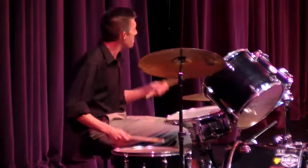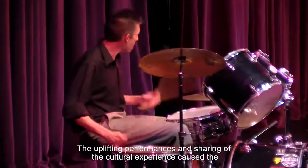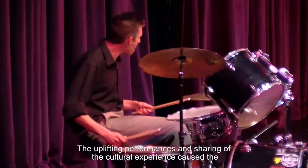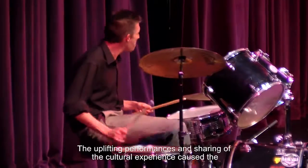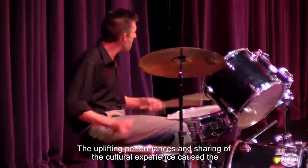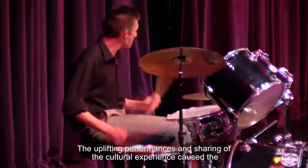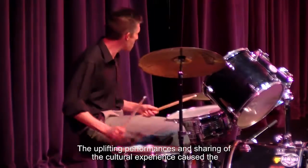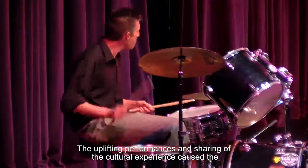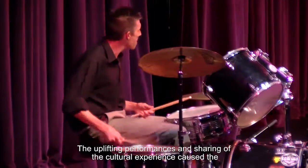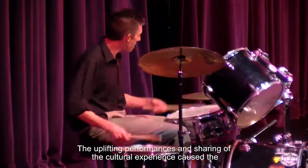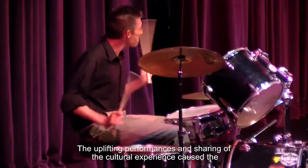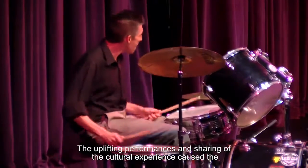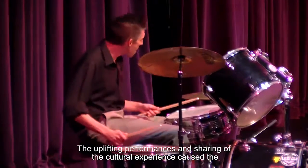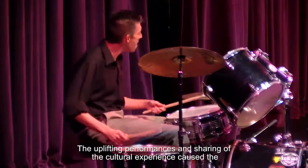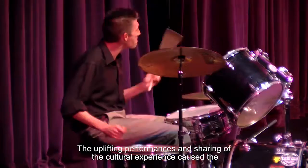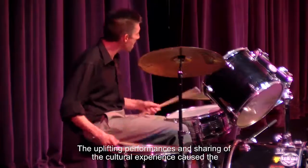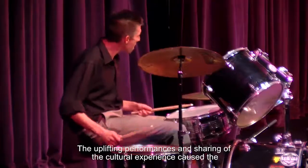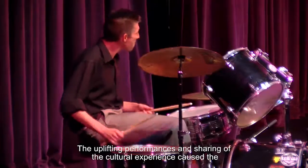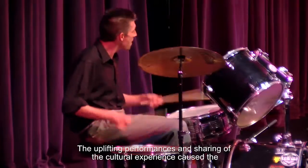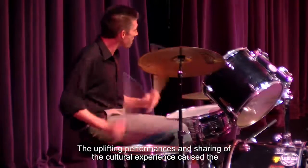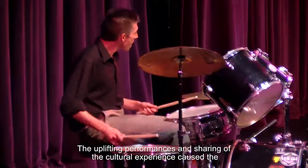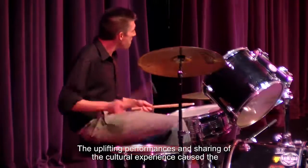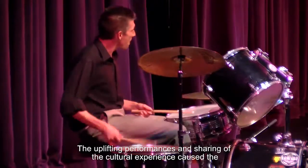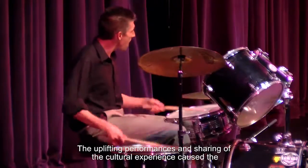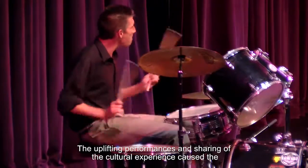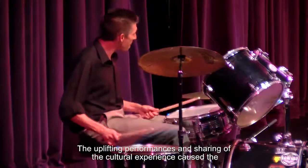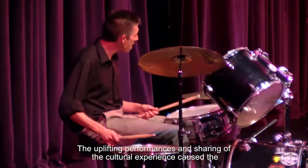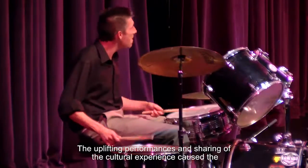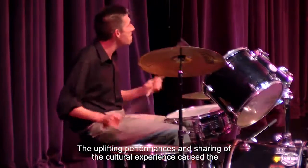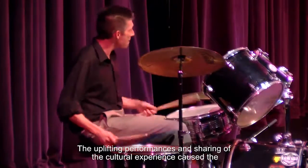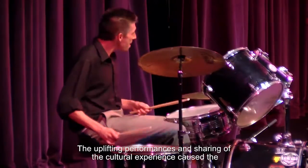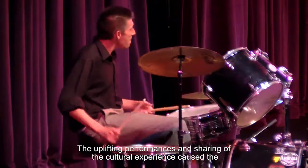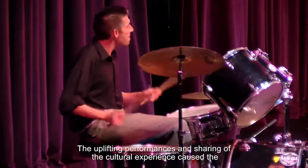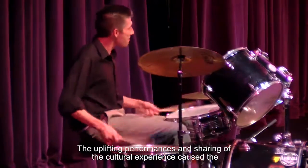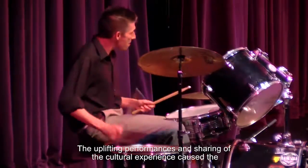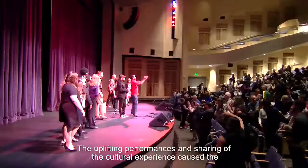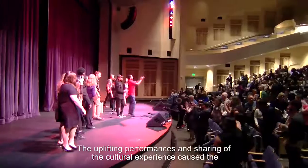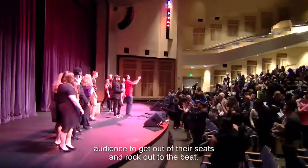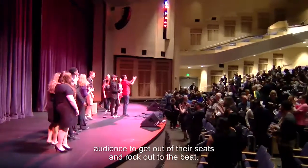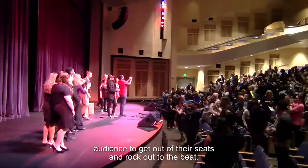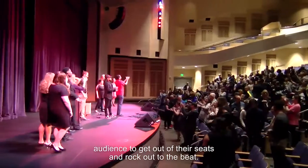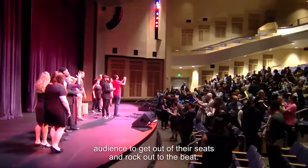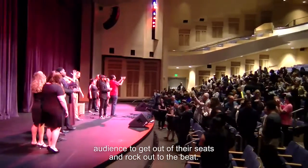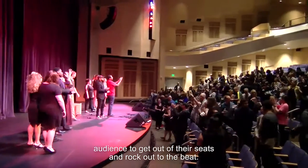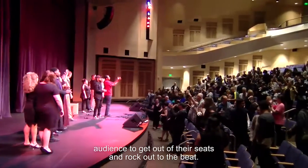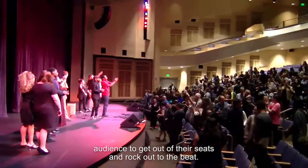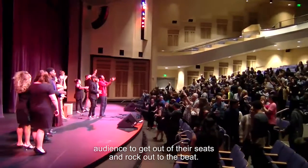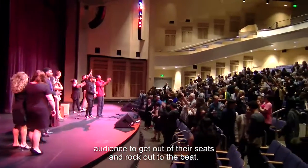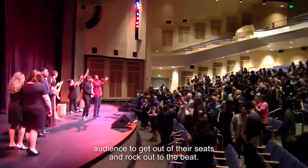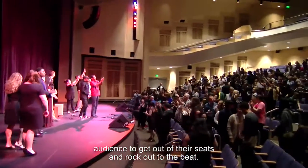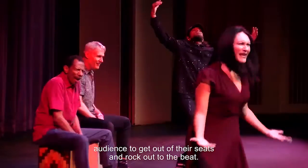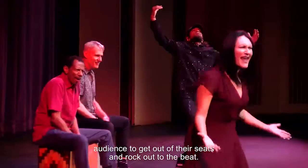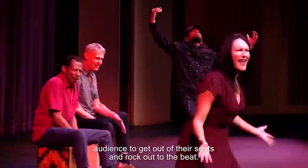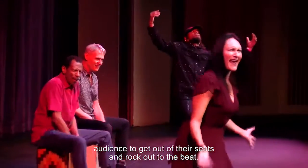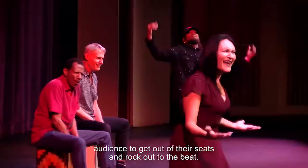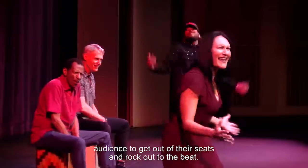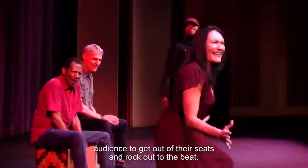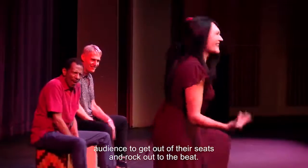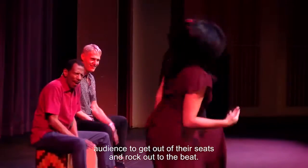The uplifting performances and sharing of the cultural experience caused the audience to get out of their seats and rock out to the beach. That's what happened